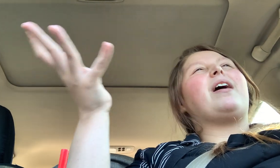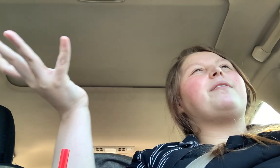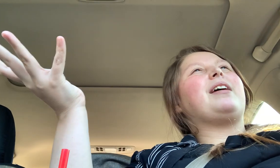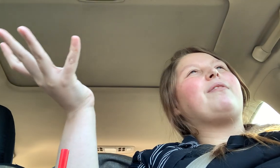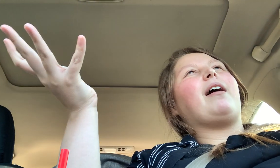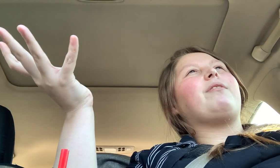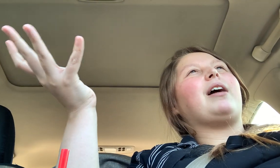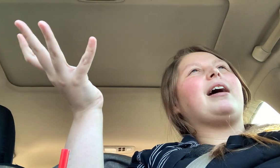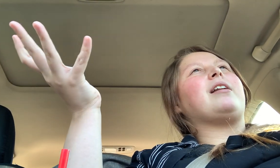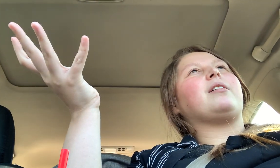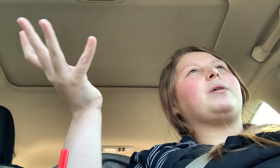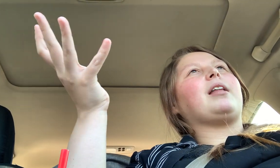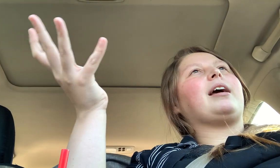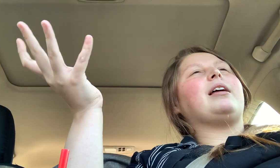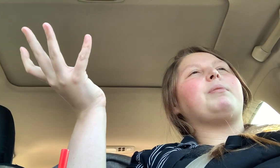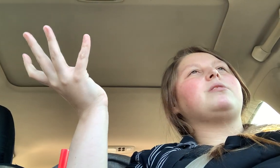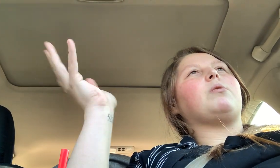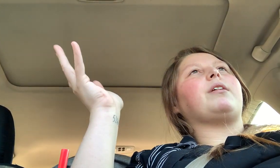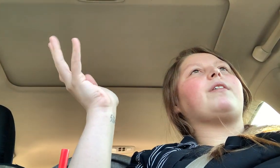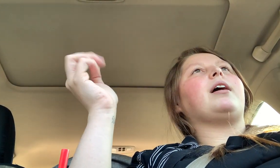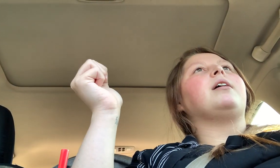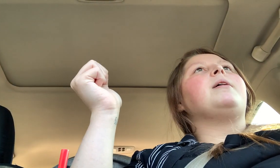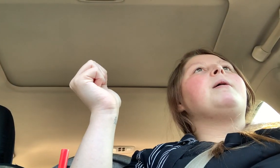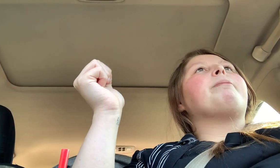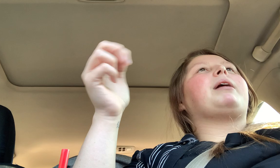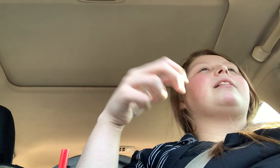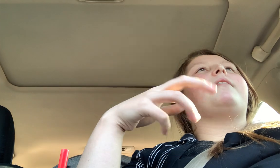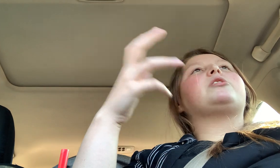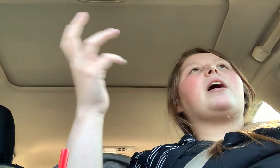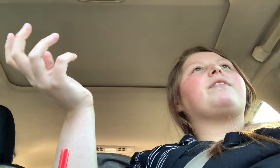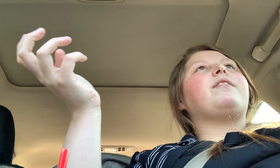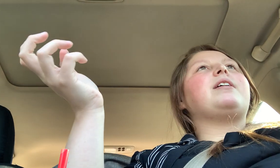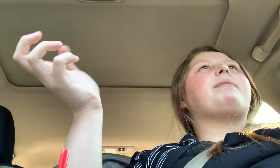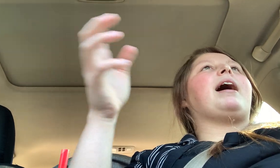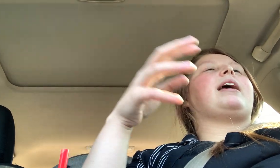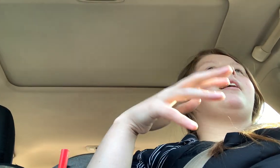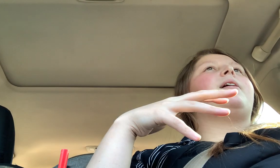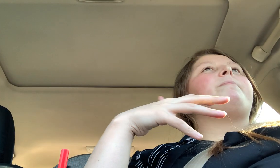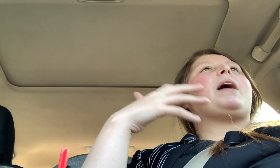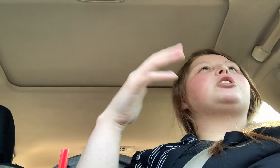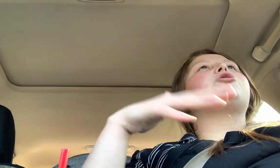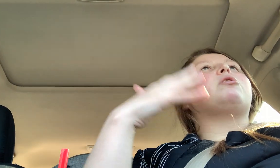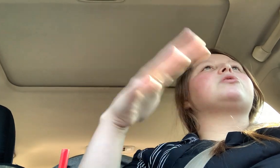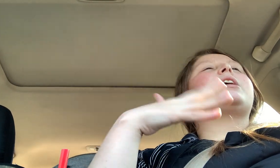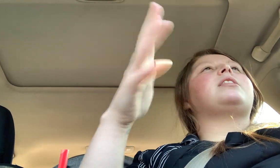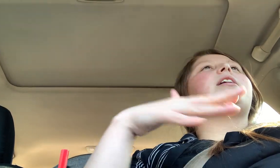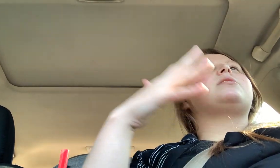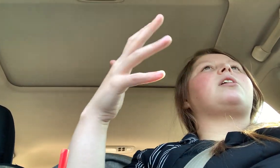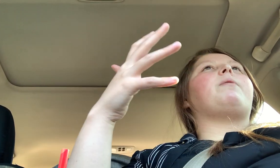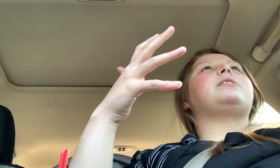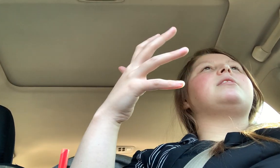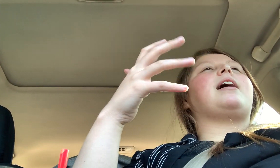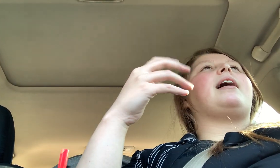If I ever had another one, like I'd be totally fine, but I'd love to try for a V-back and I just know there's like things that go into that.